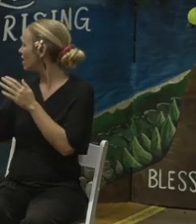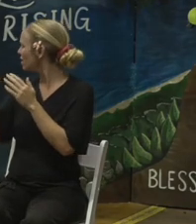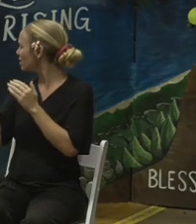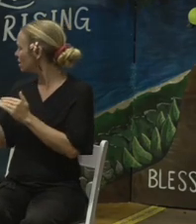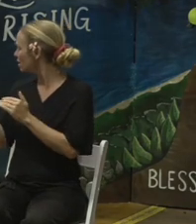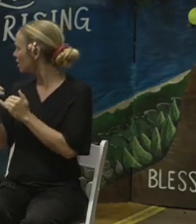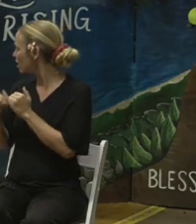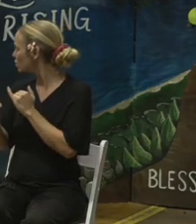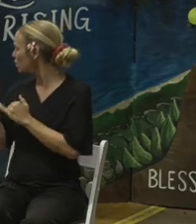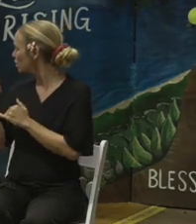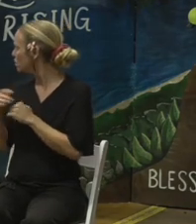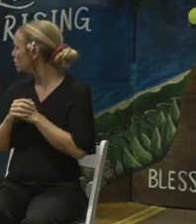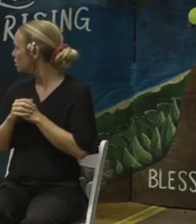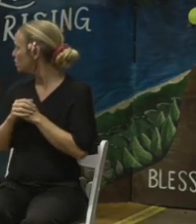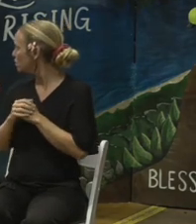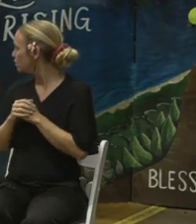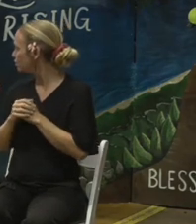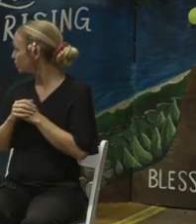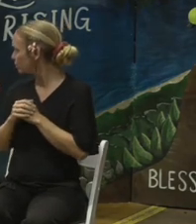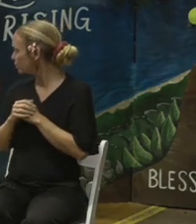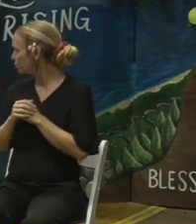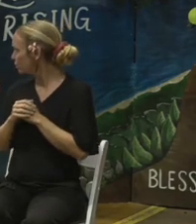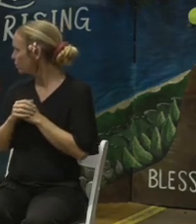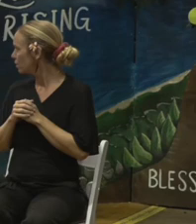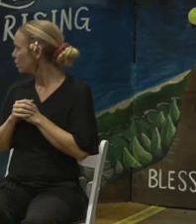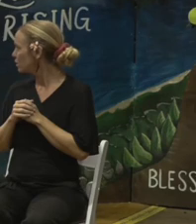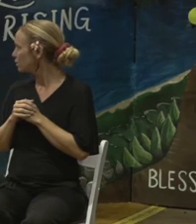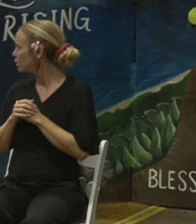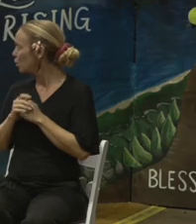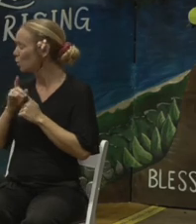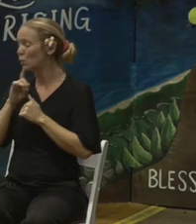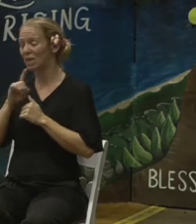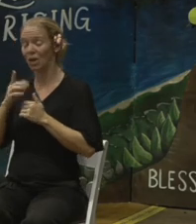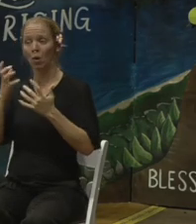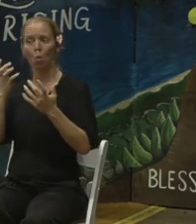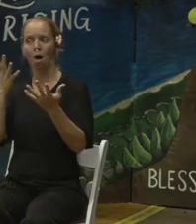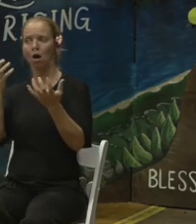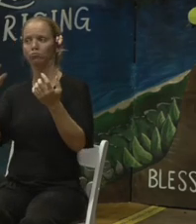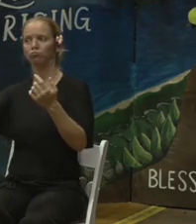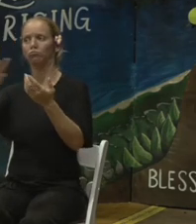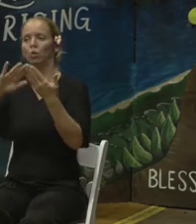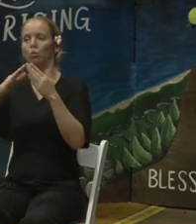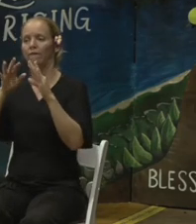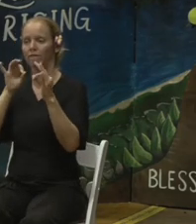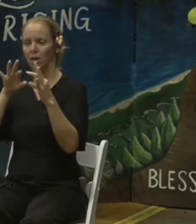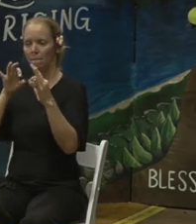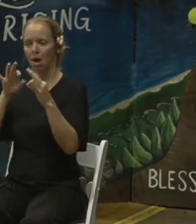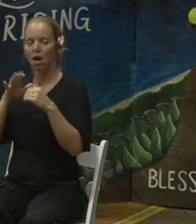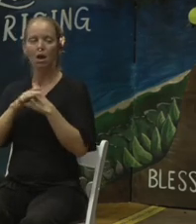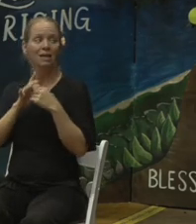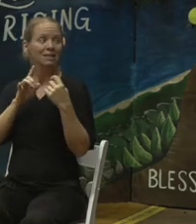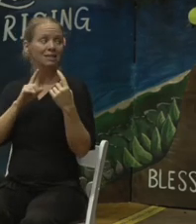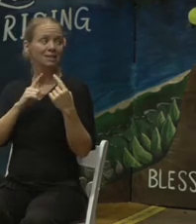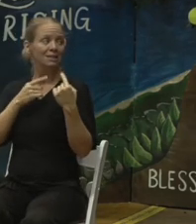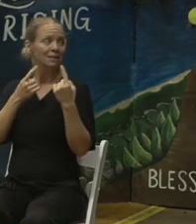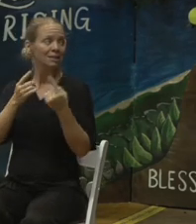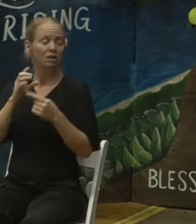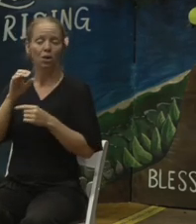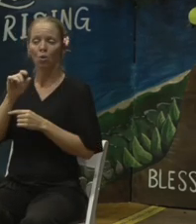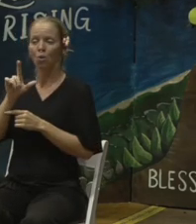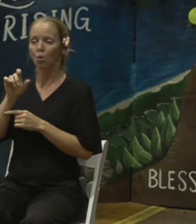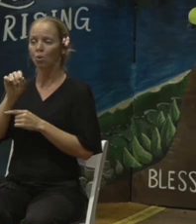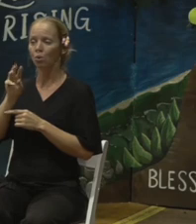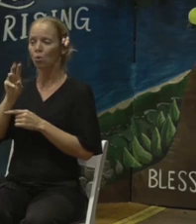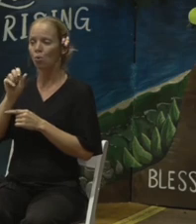we're dedicated to listen to the community, and that's why we're here, to hear feedback. Since the Oluwalu meeting that we had, one of the